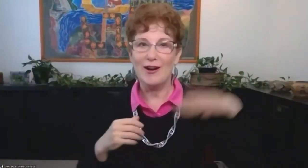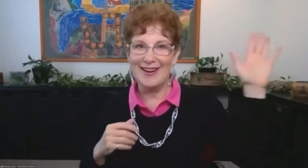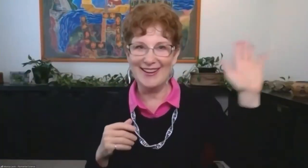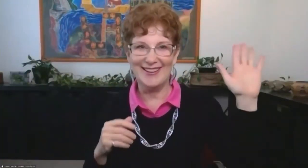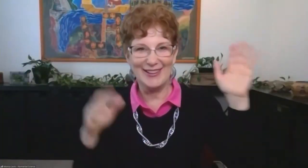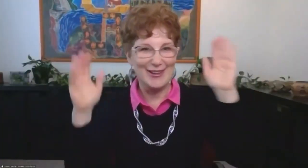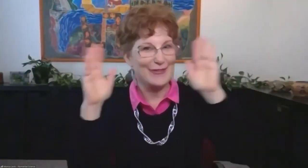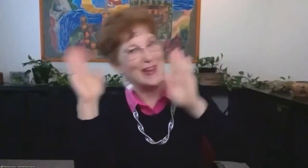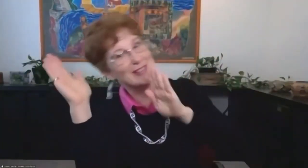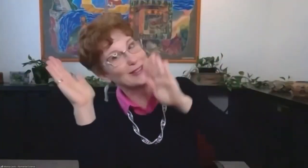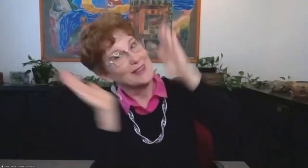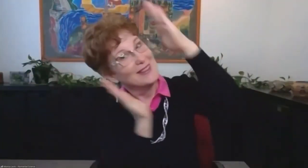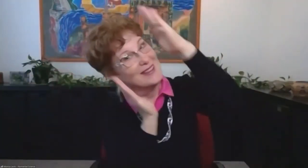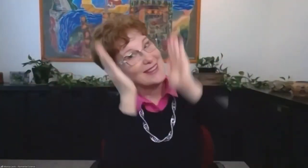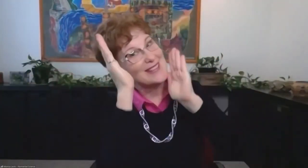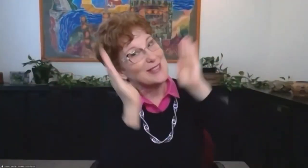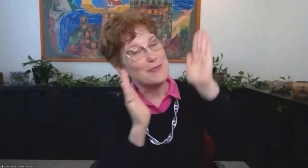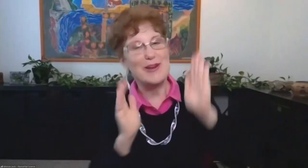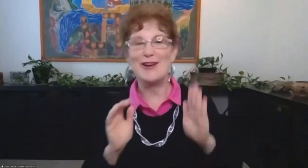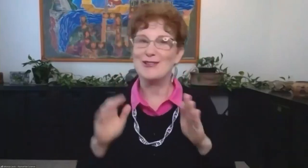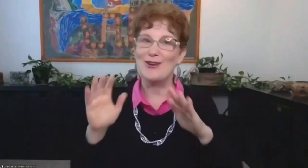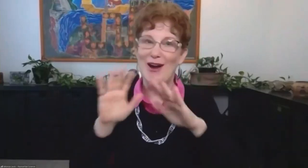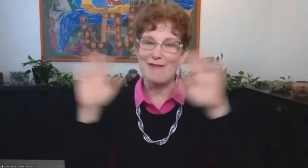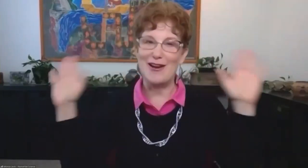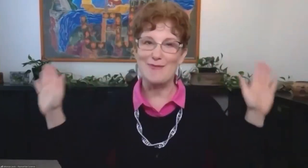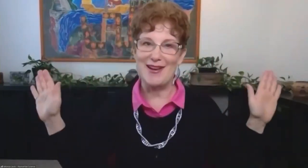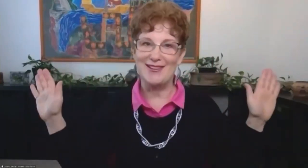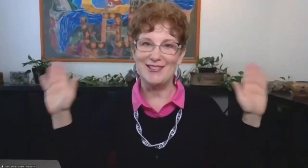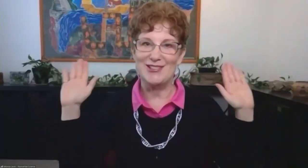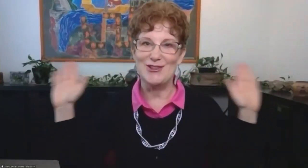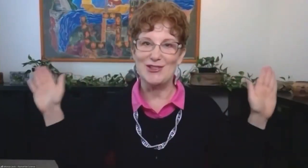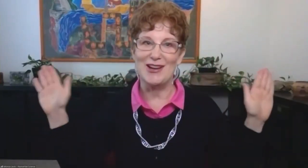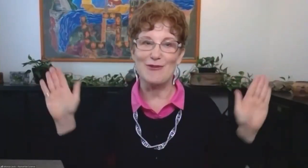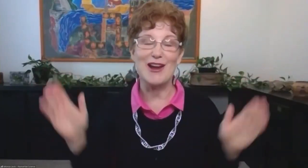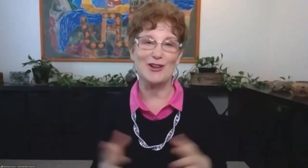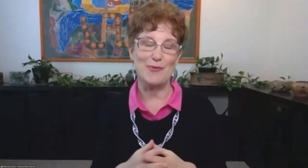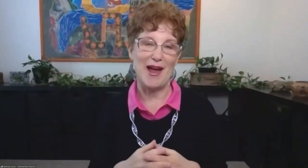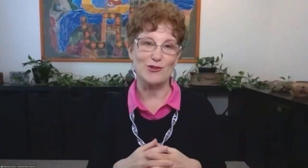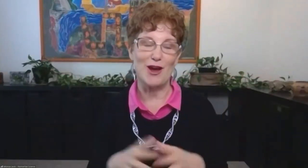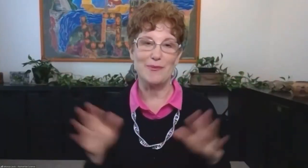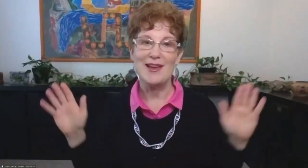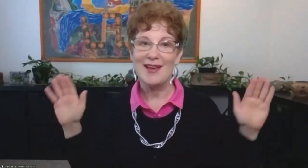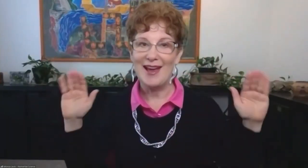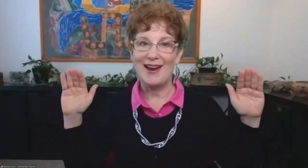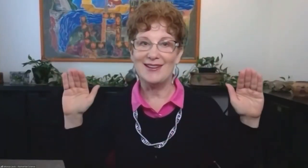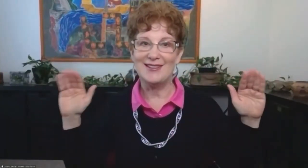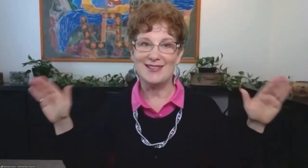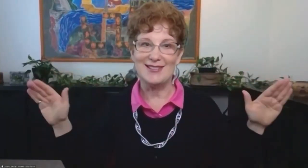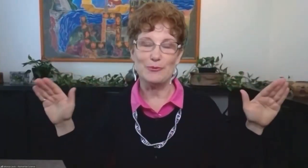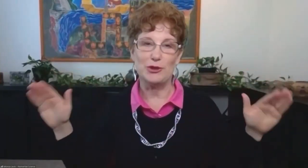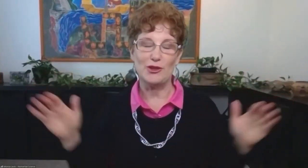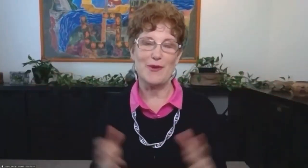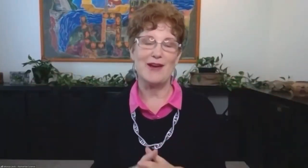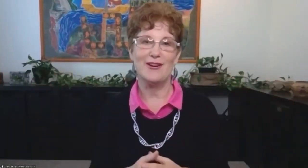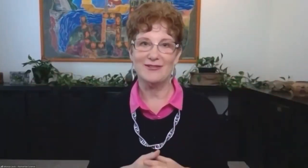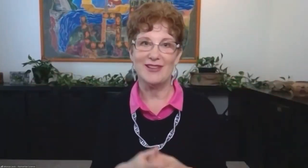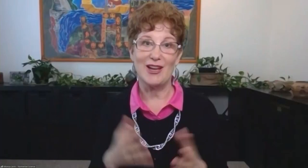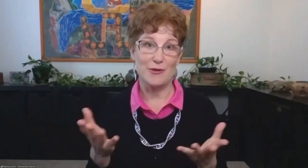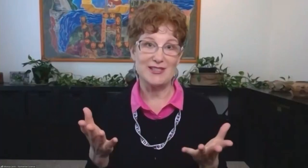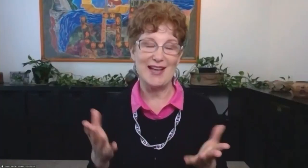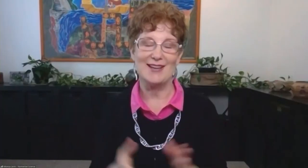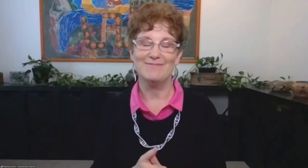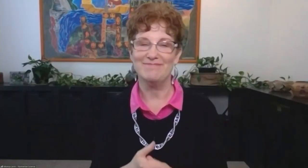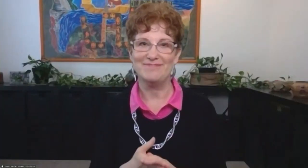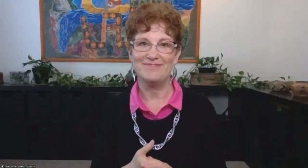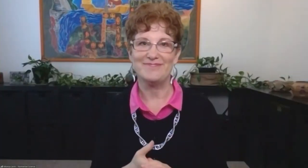will disappear or your face will disappear. So I recommend just using a regular backdrop. And the simpler the better,